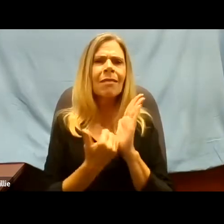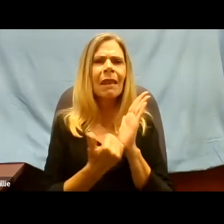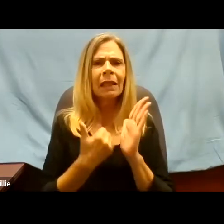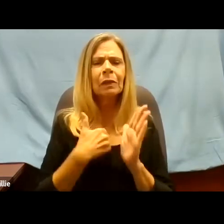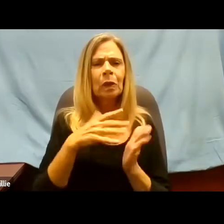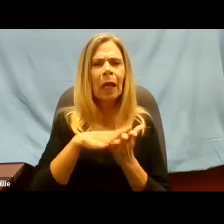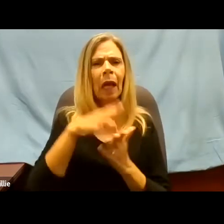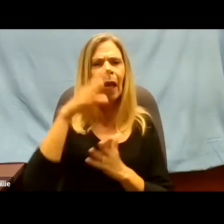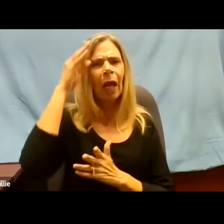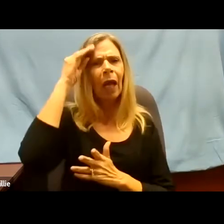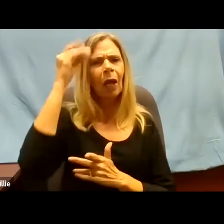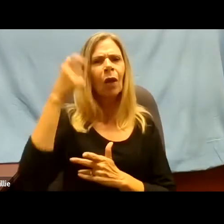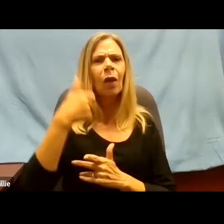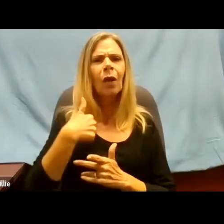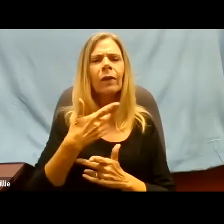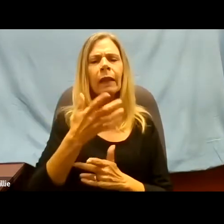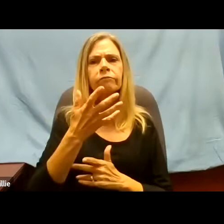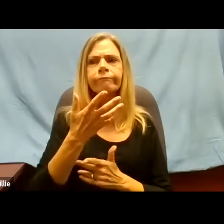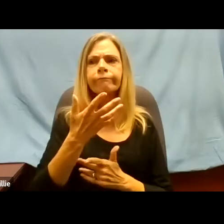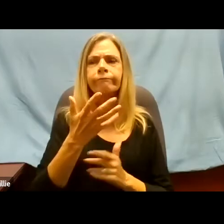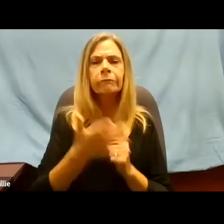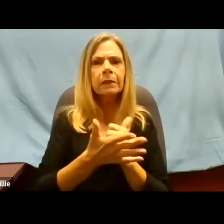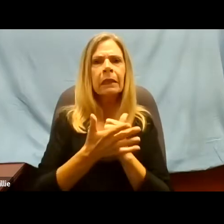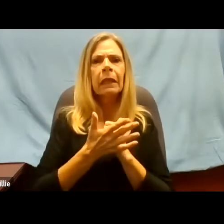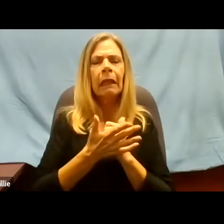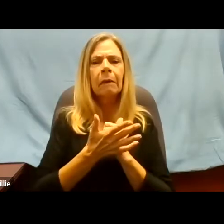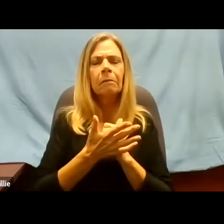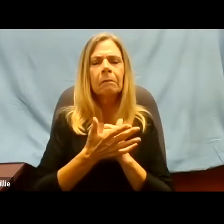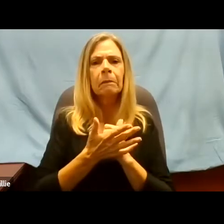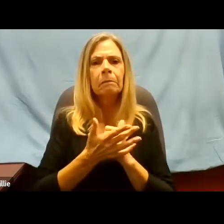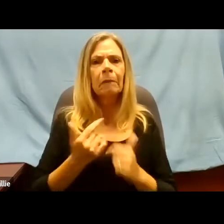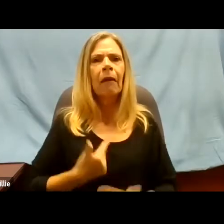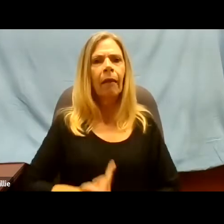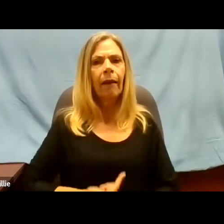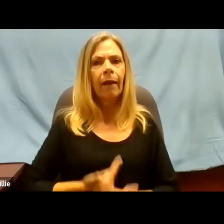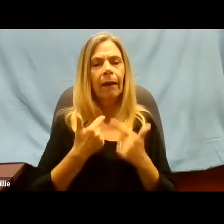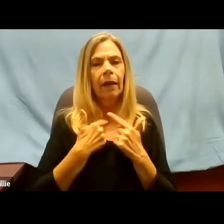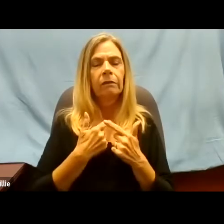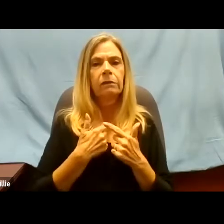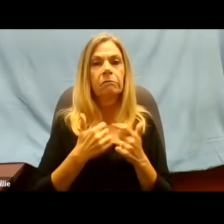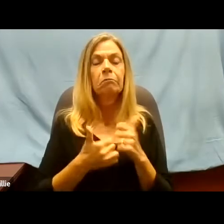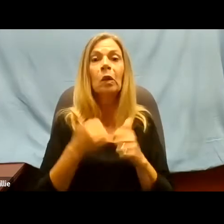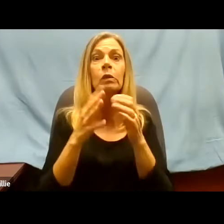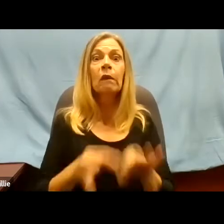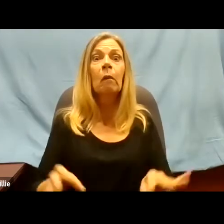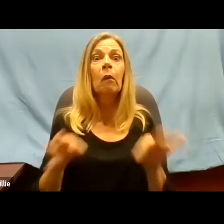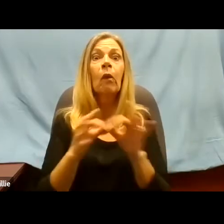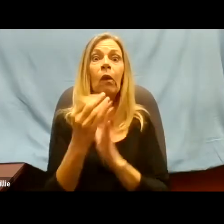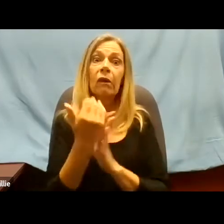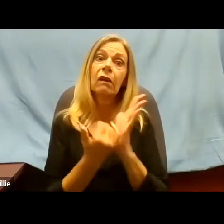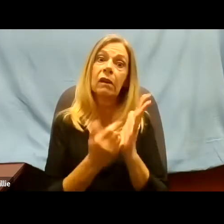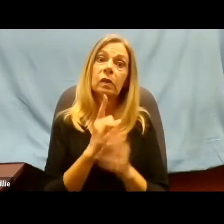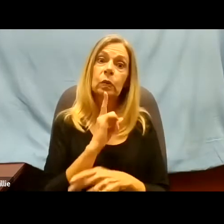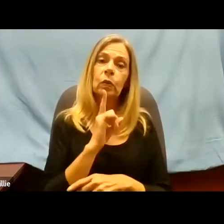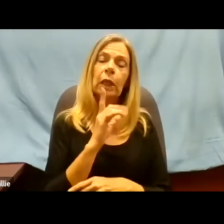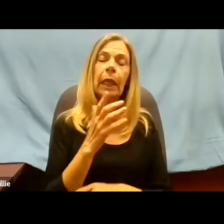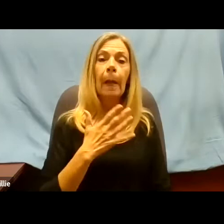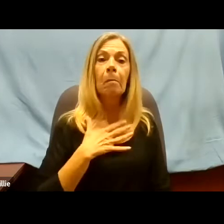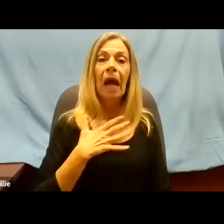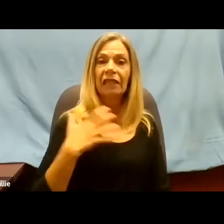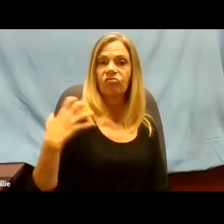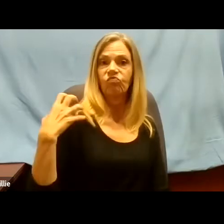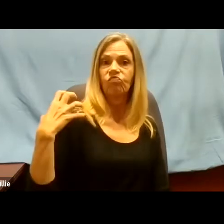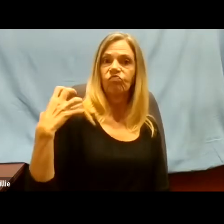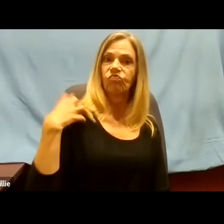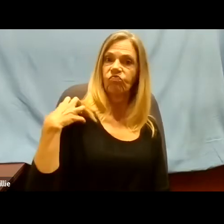life, maybe the most important lesson I've ever learned. And said to my sergeant, well, why us?